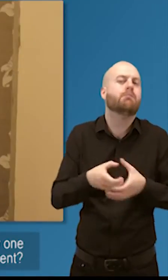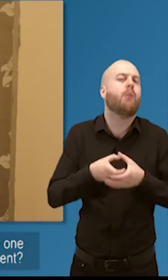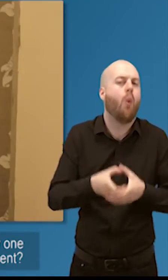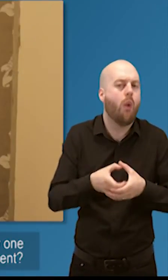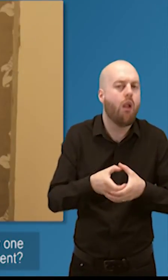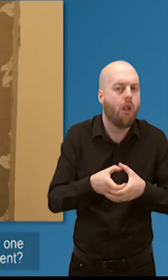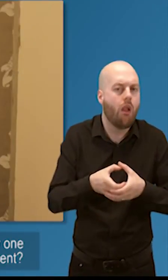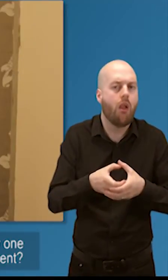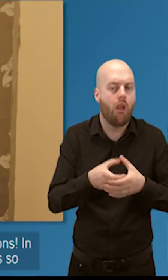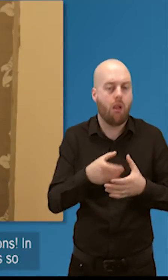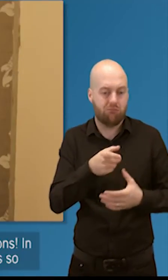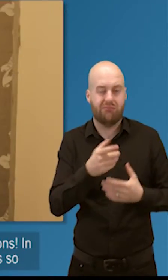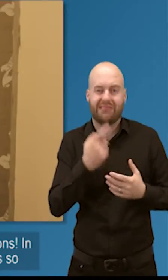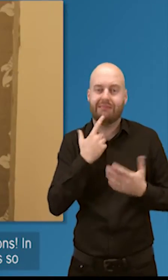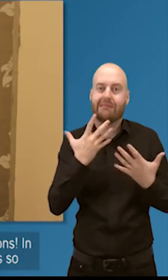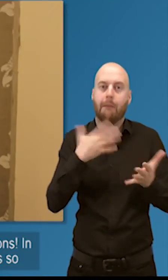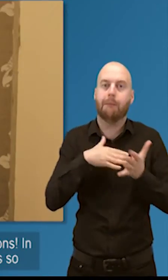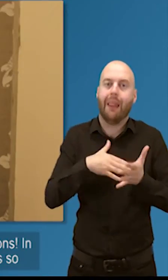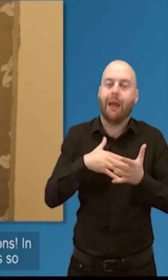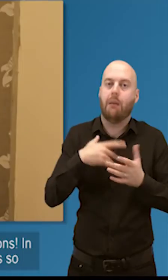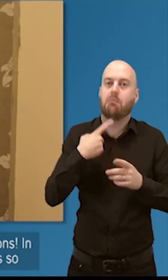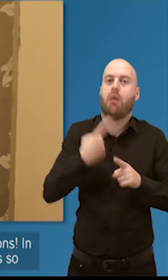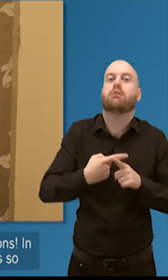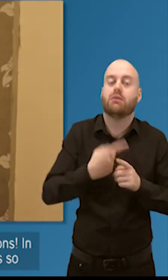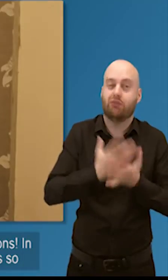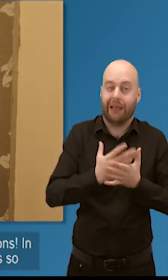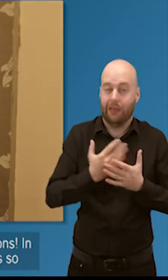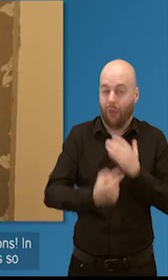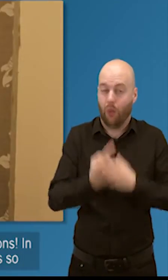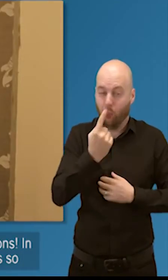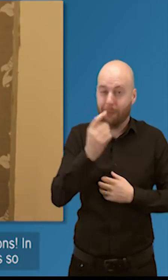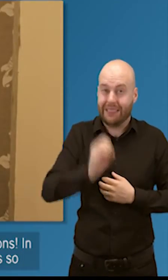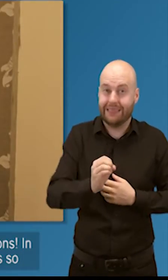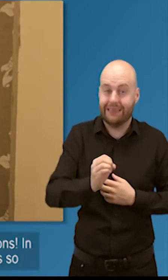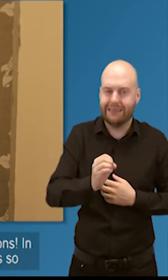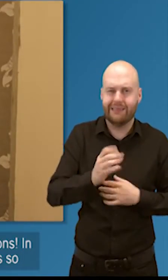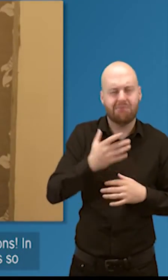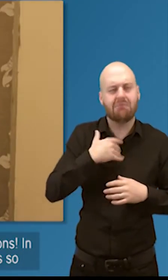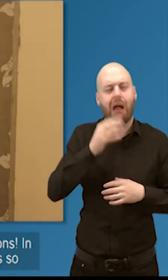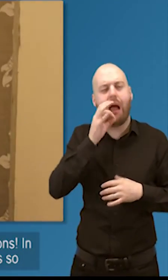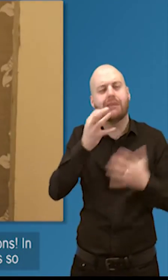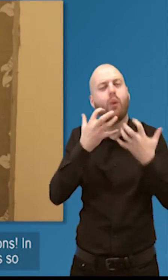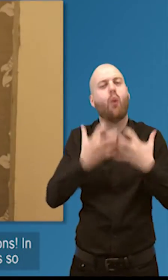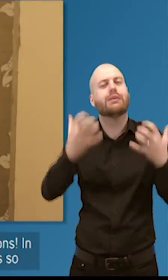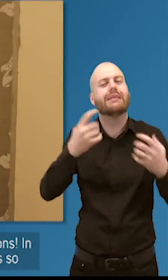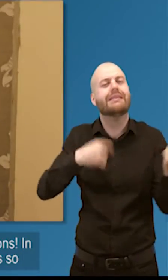here in that 1%? No. Excellent. Yay, we do have one. You are the 1%. Congratulations. In fact,